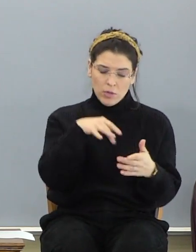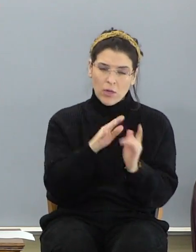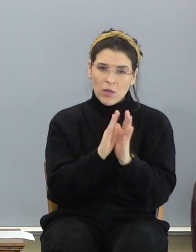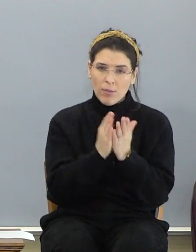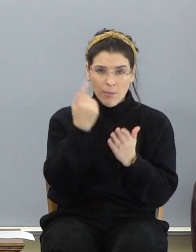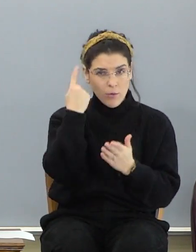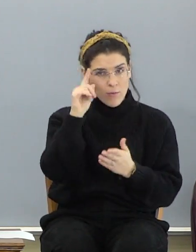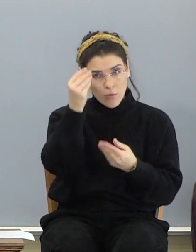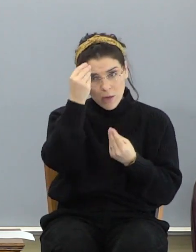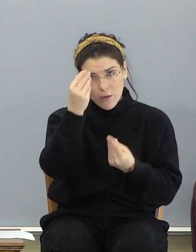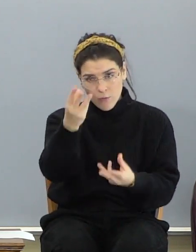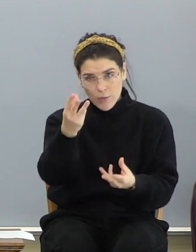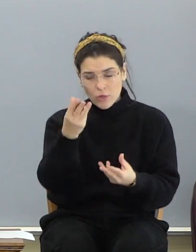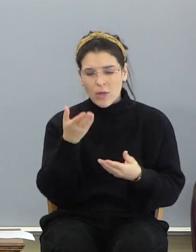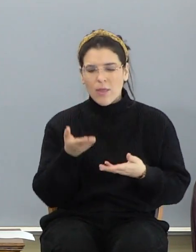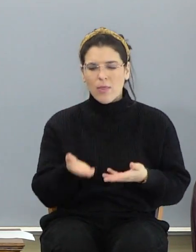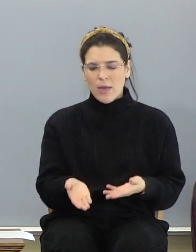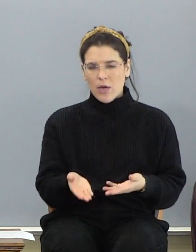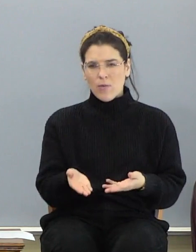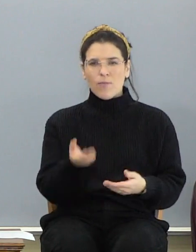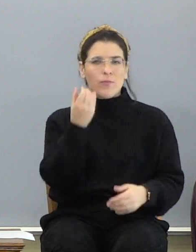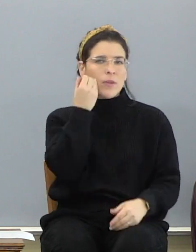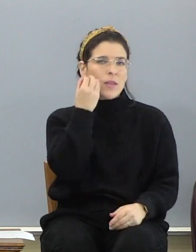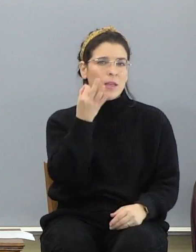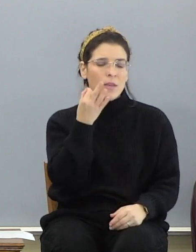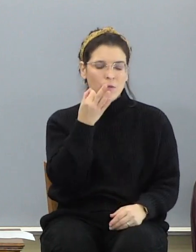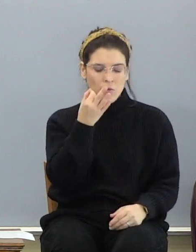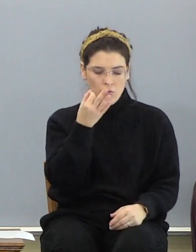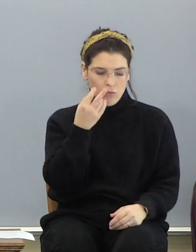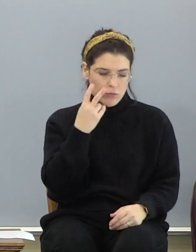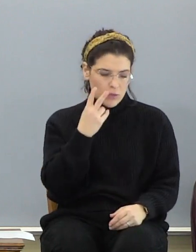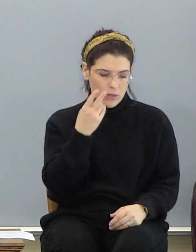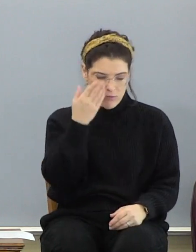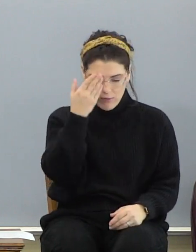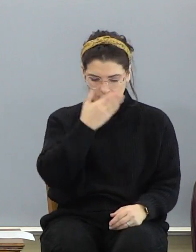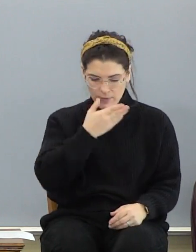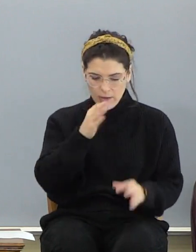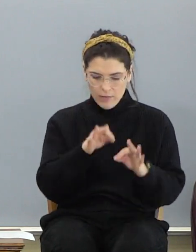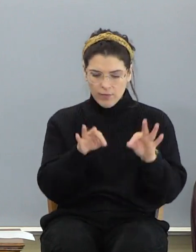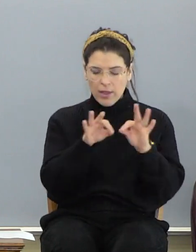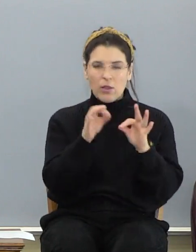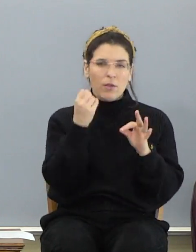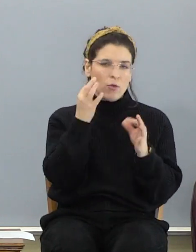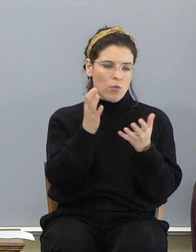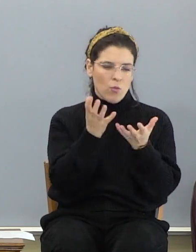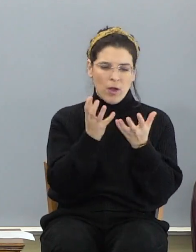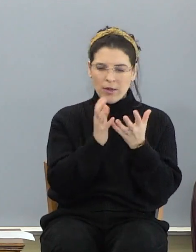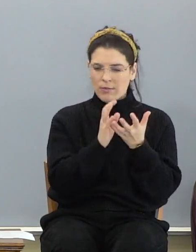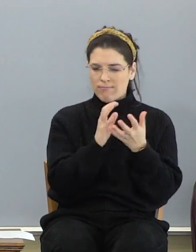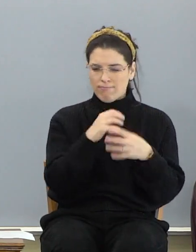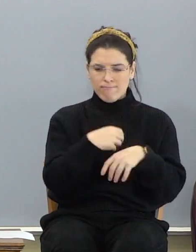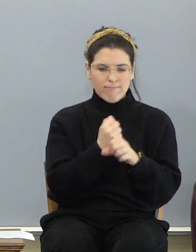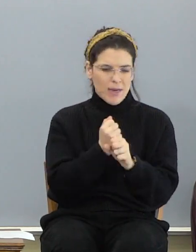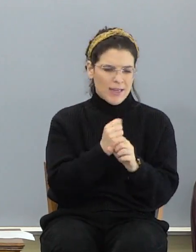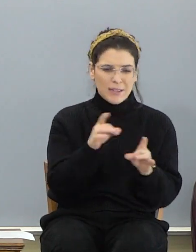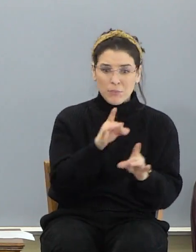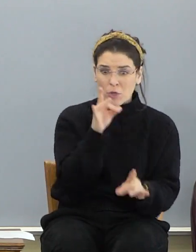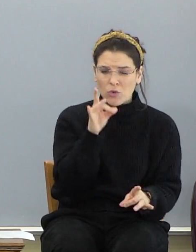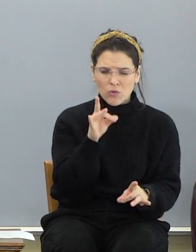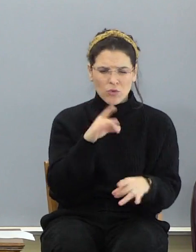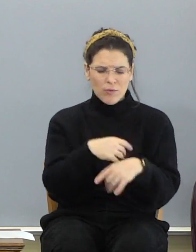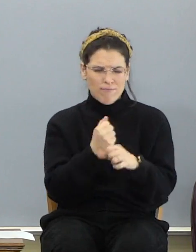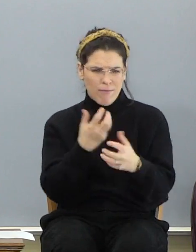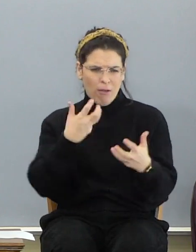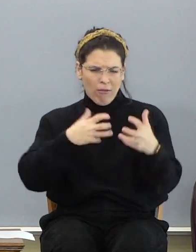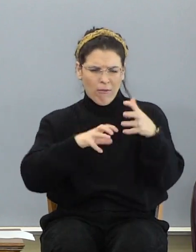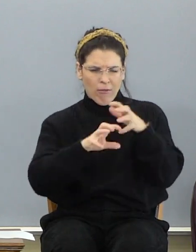information, it's there. If you take it at face value, and if you want to spiritualize it, you want to allegorize it, want to say it doesn't really mean what